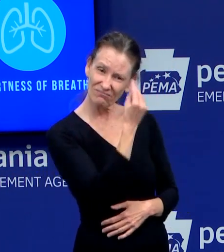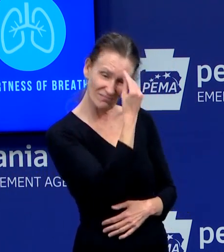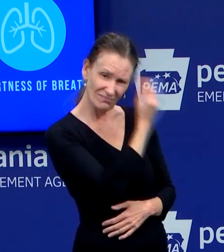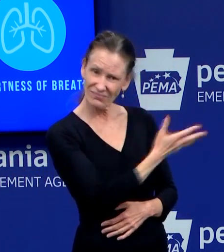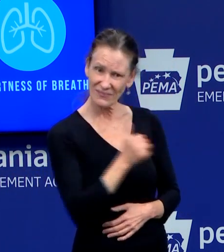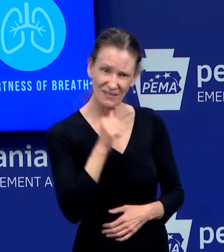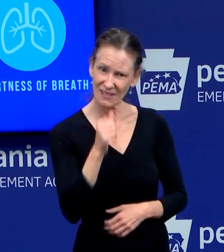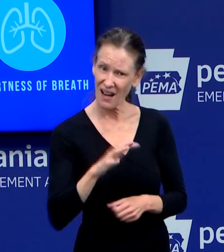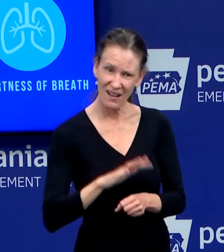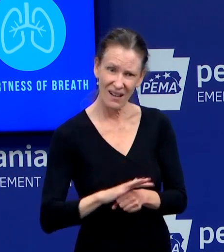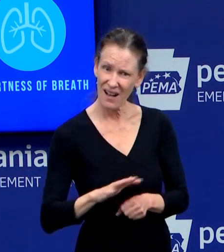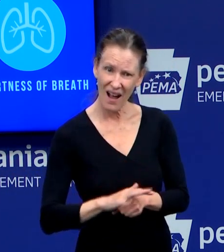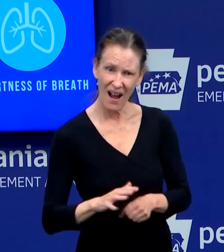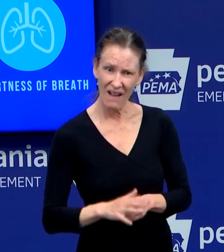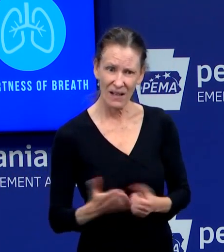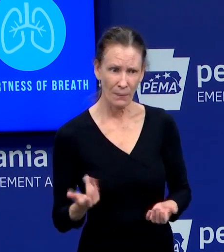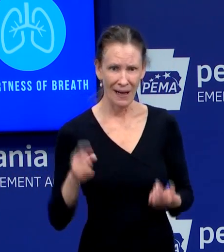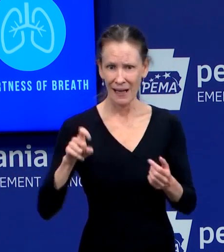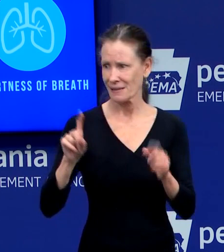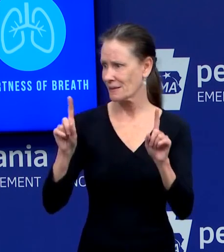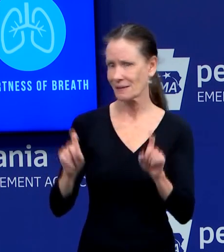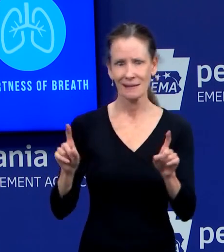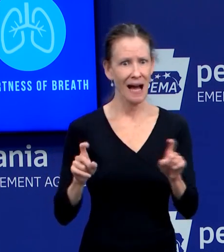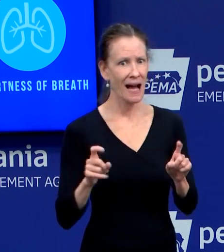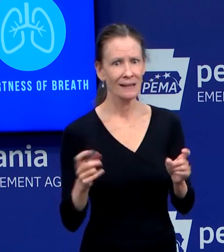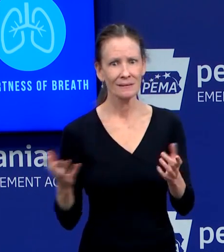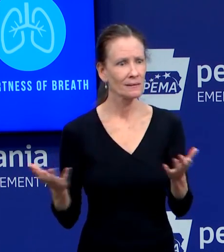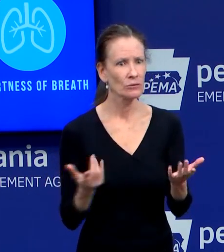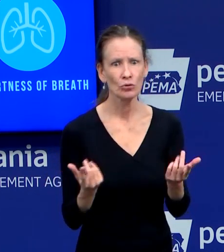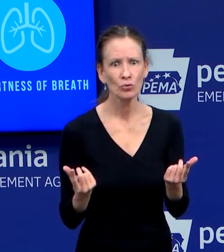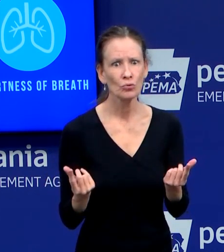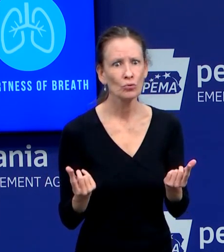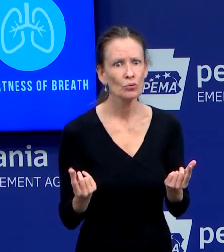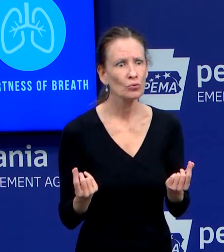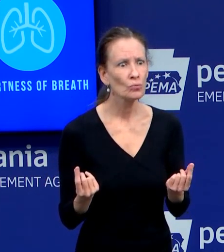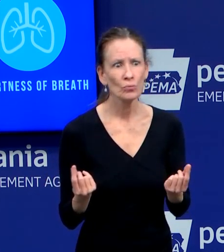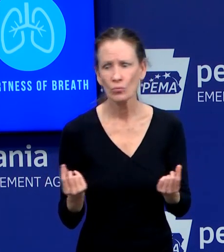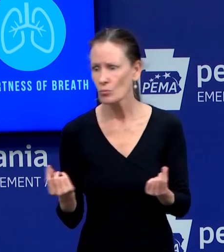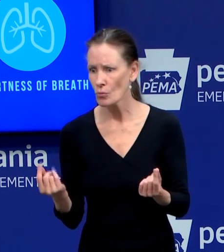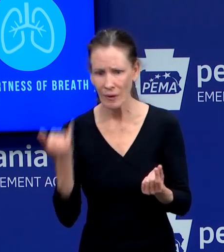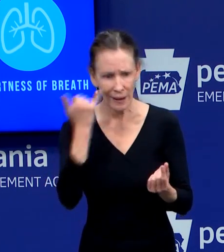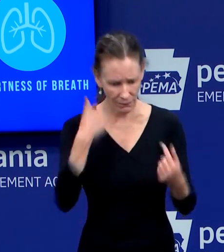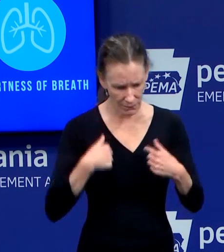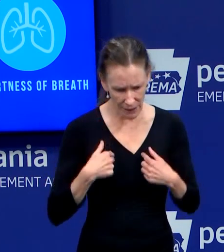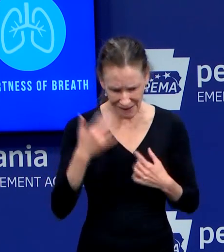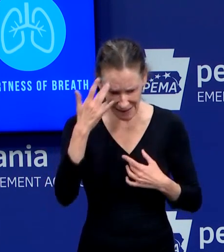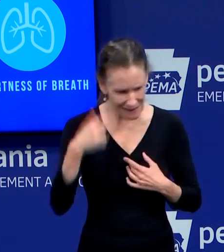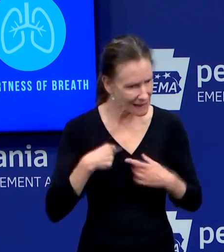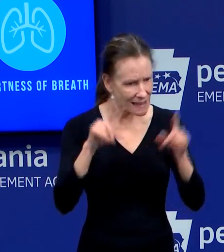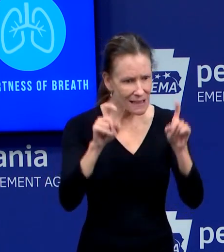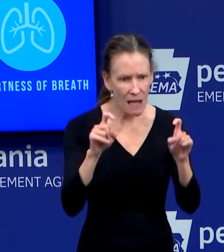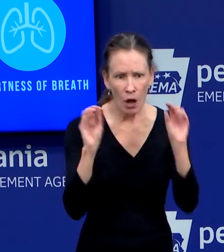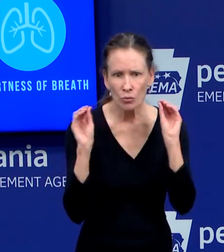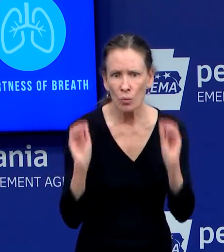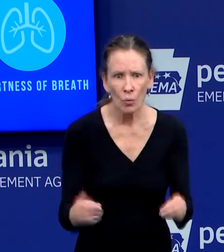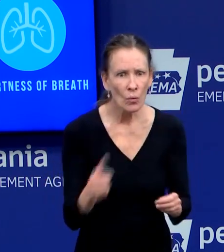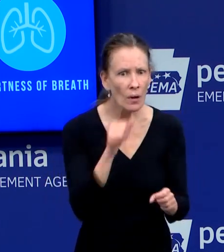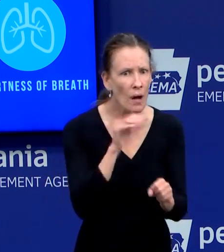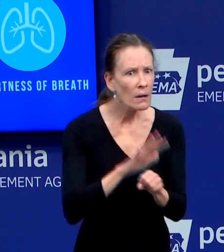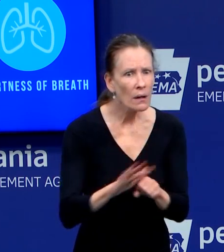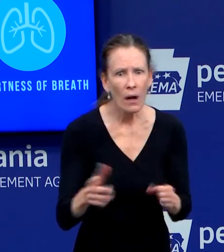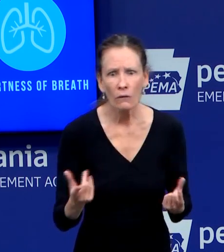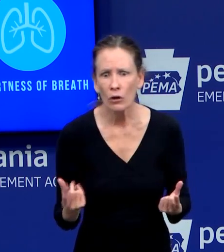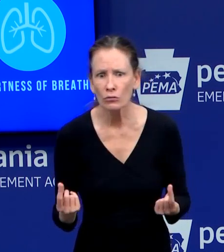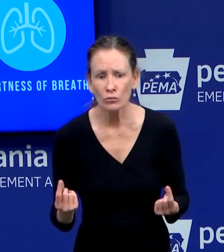needed a test not to be tested because of the shortage. And then of course, you know, then they're walking out the door and into the community and